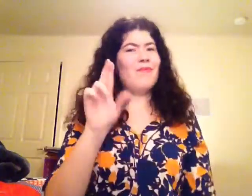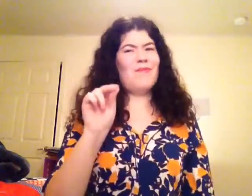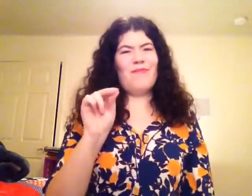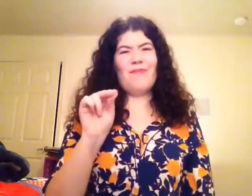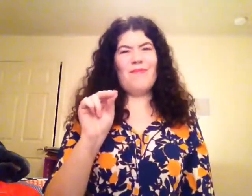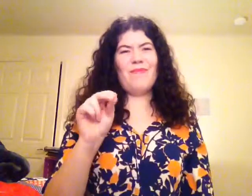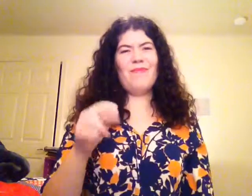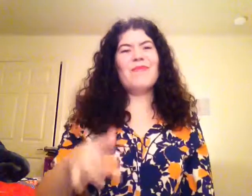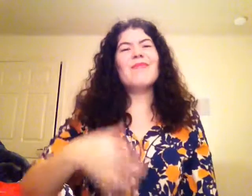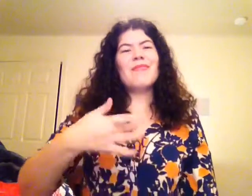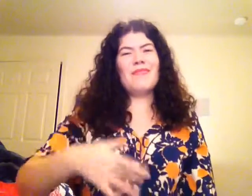I'm feeling alive